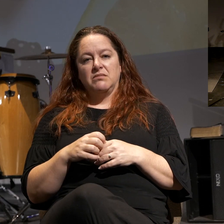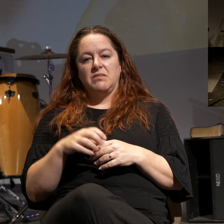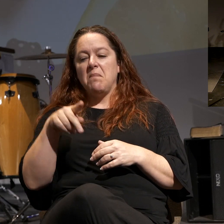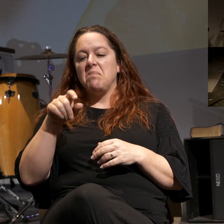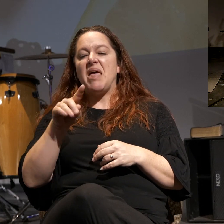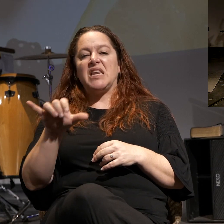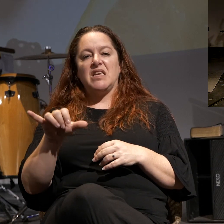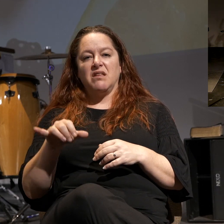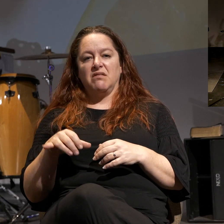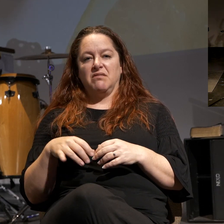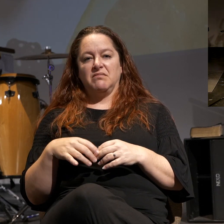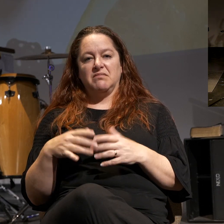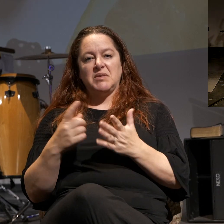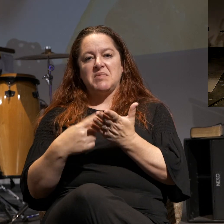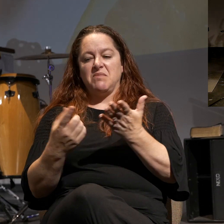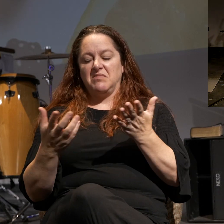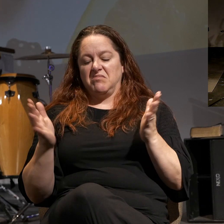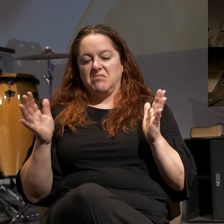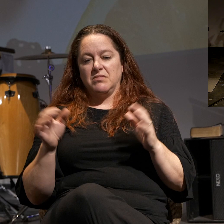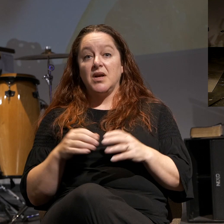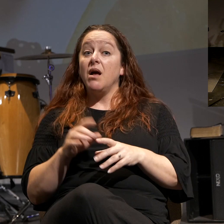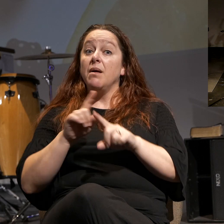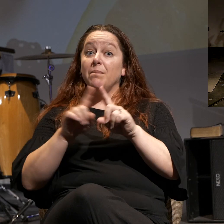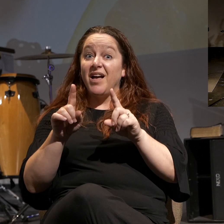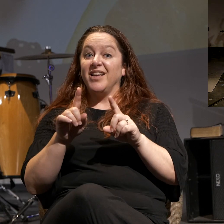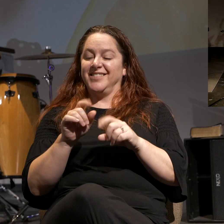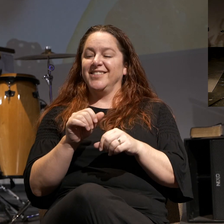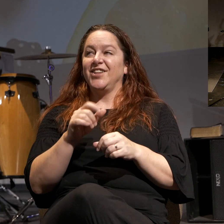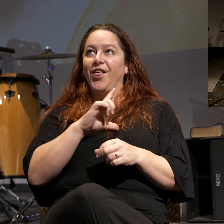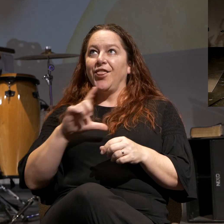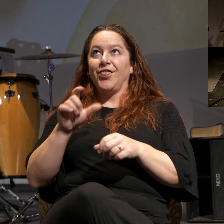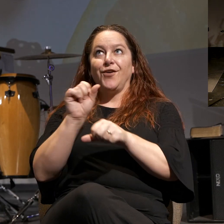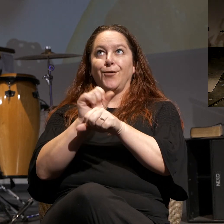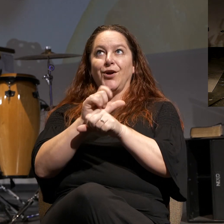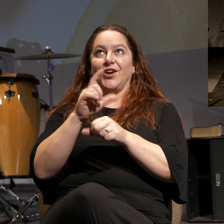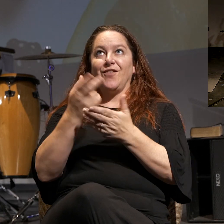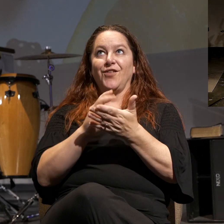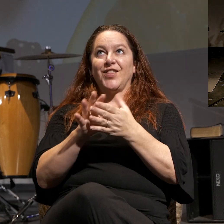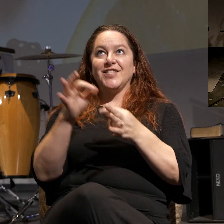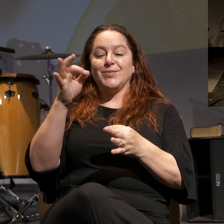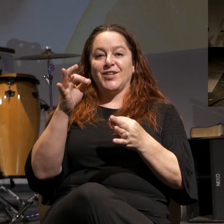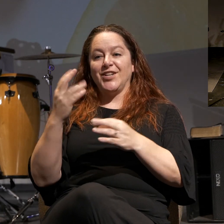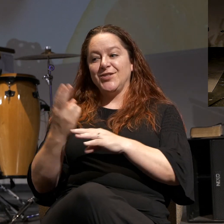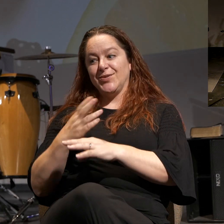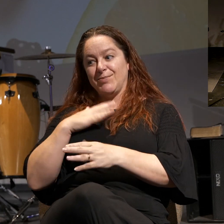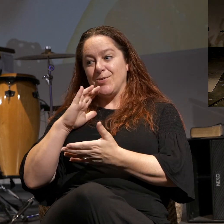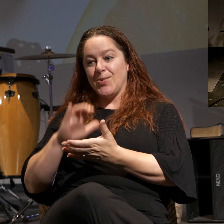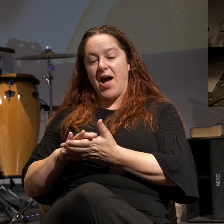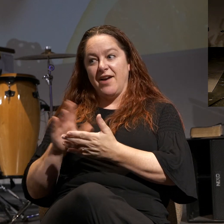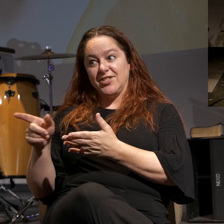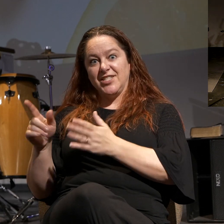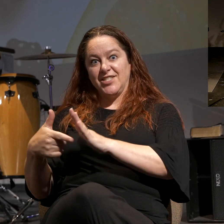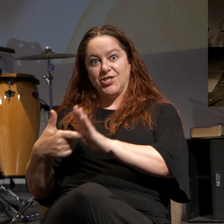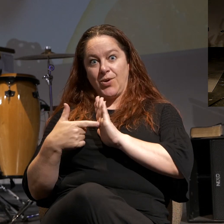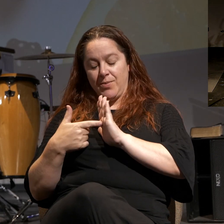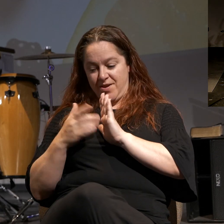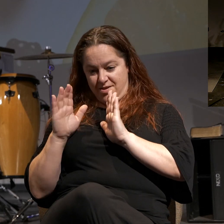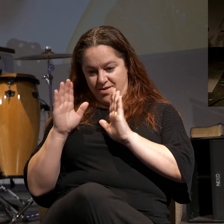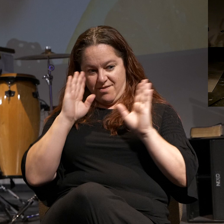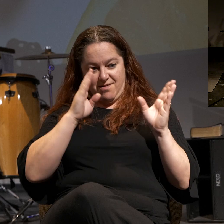And the Lord, through the work of the Holy Spirit, used my wife to draw my attention to that. And I recognized the disparity